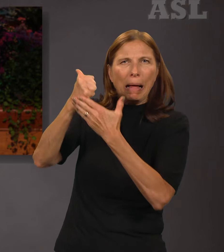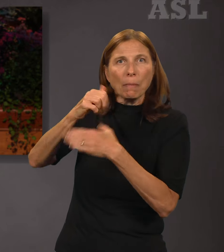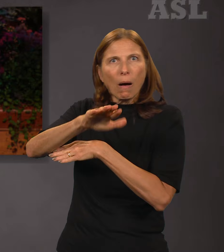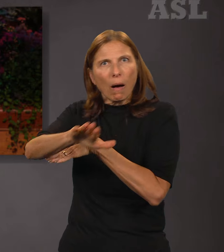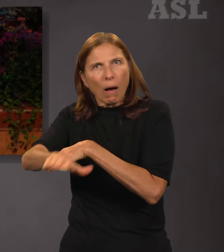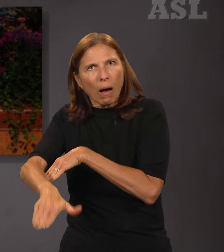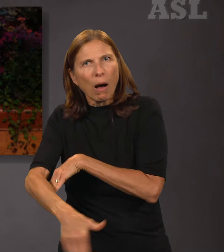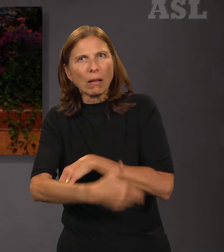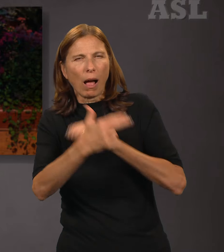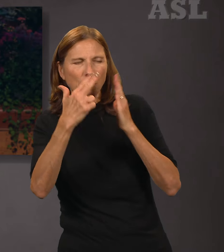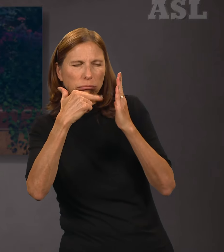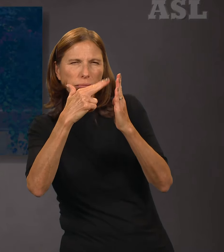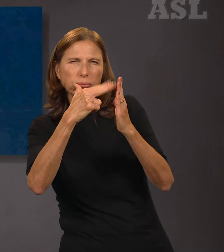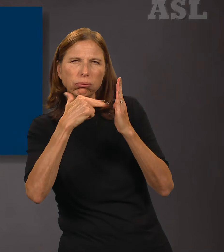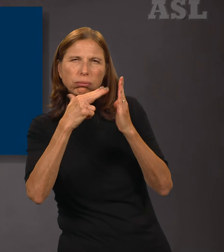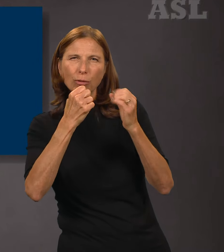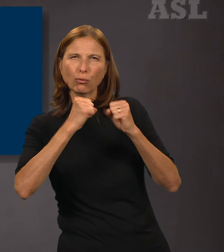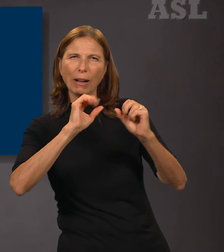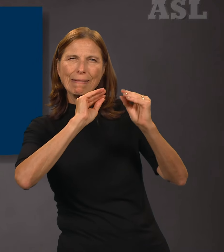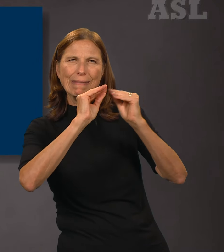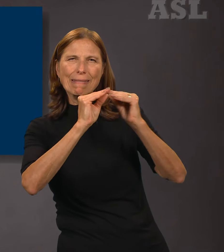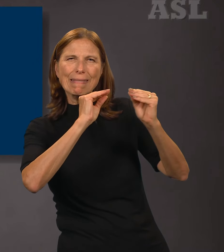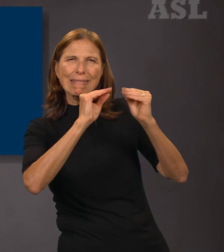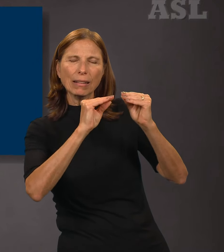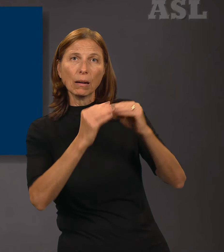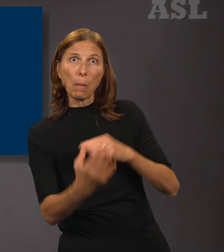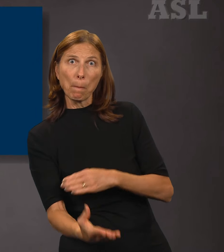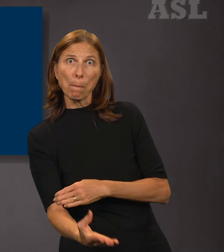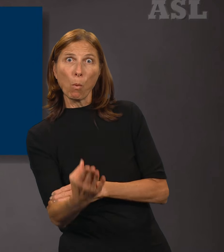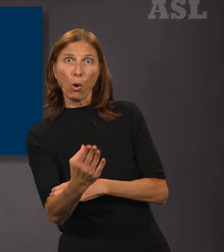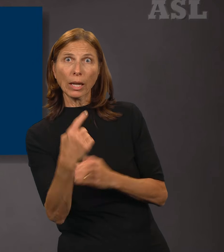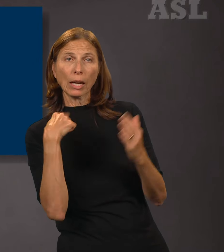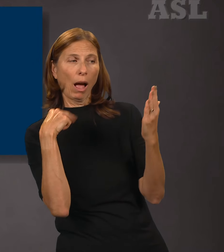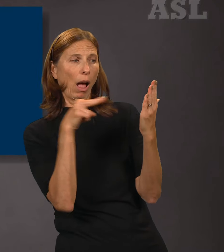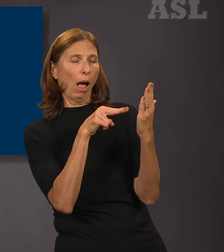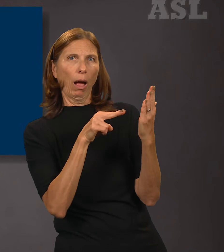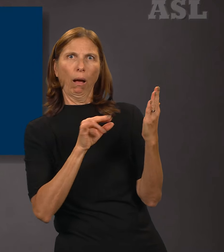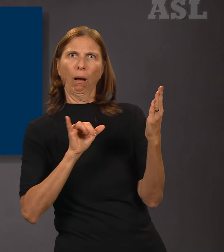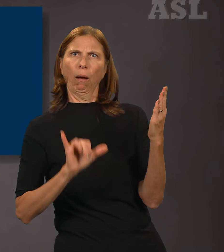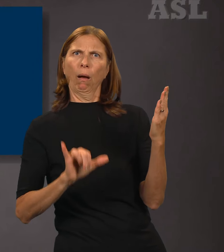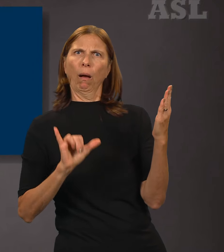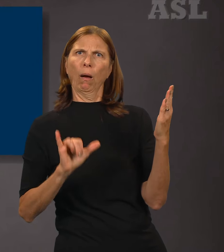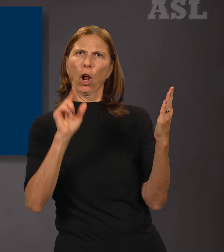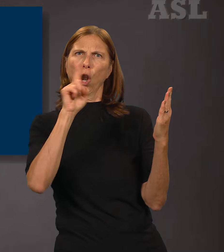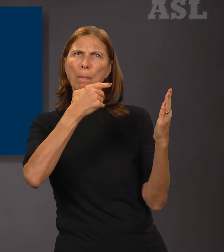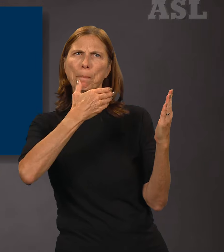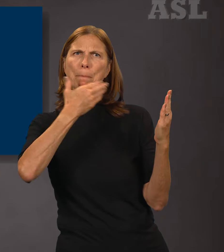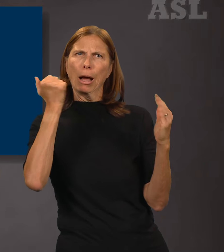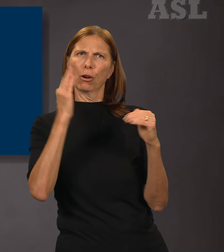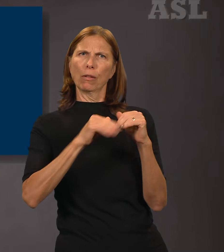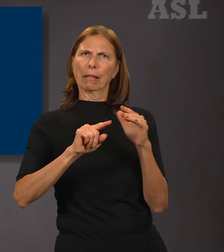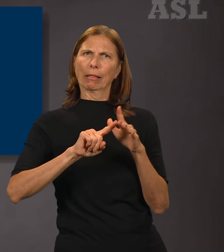looking at the painting in the morning. It looked better than it did before. How was that possible?